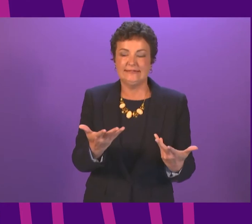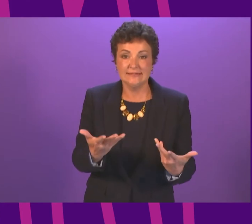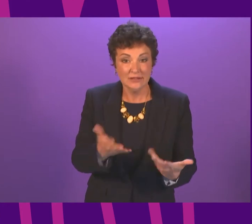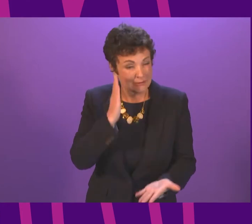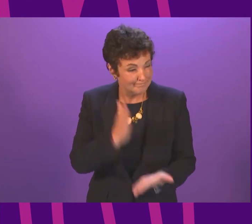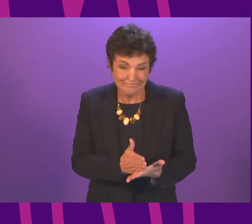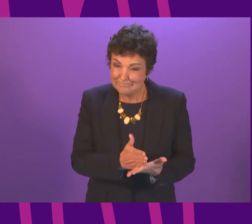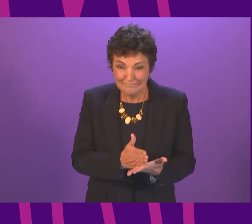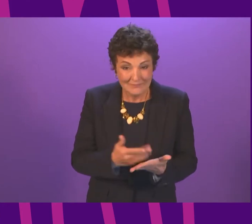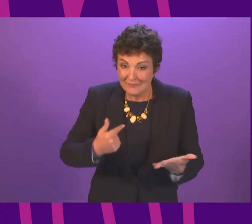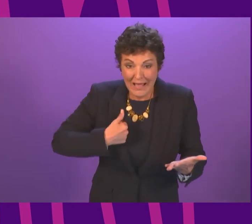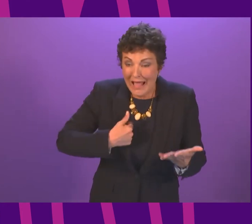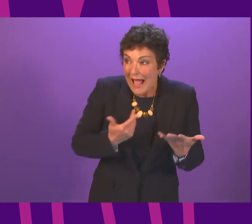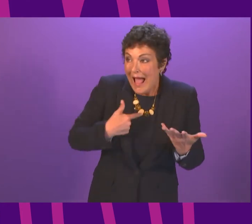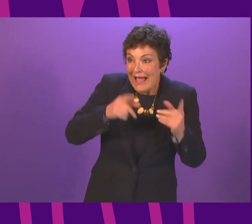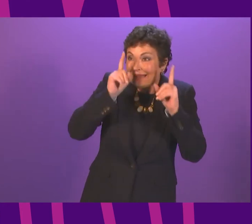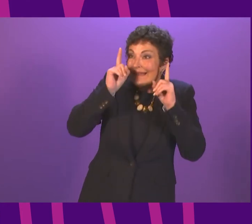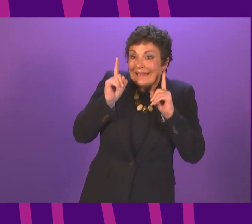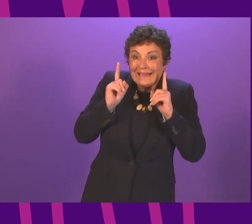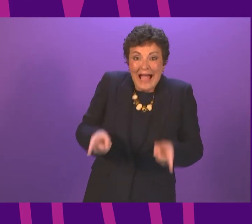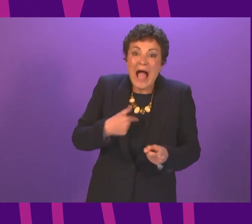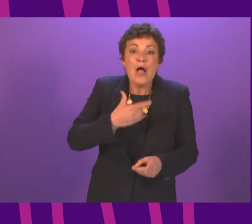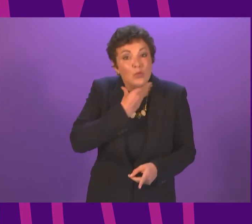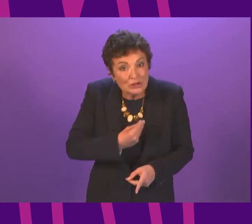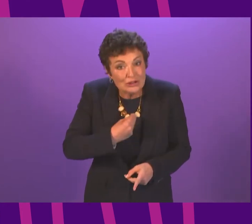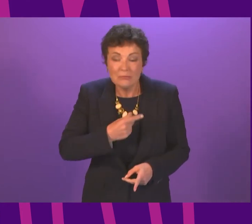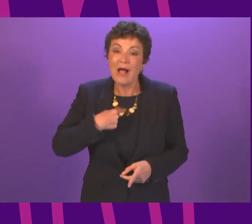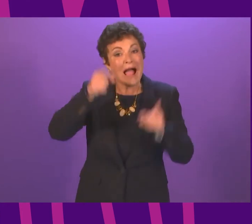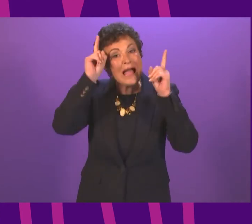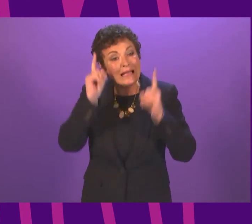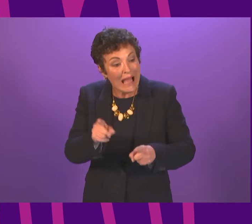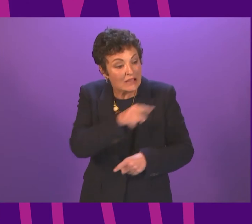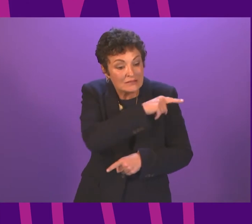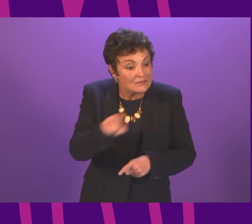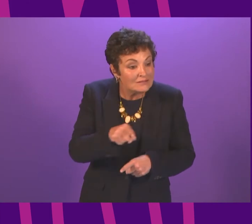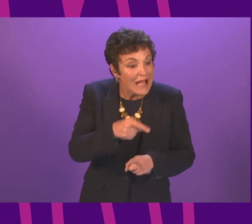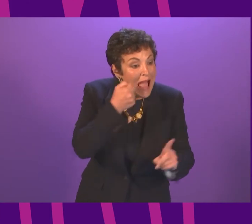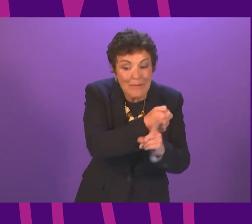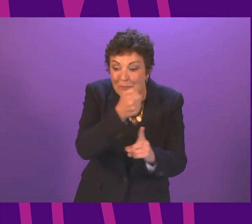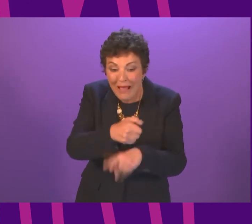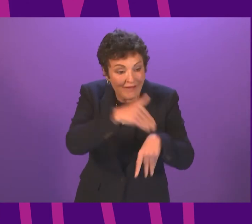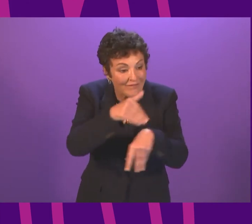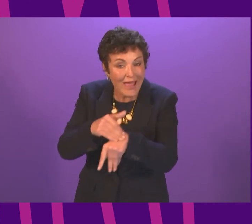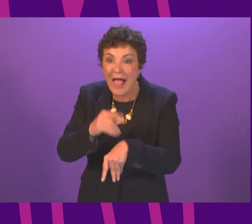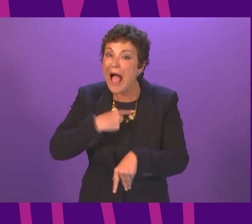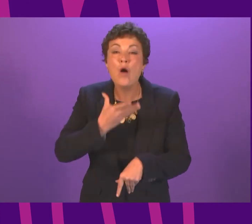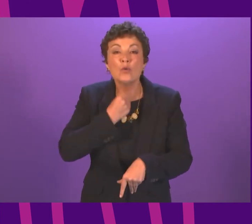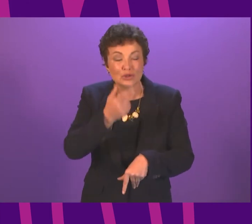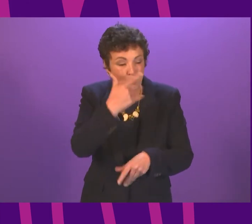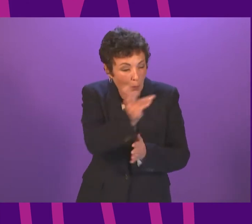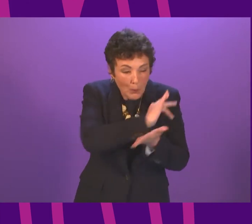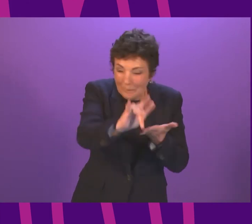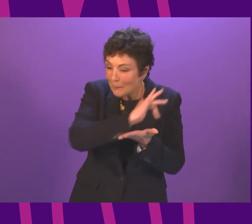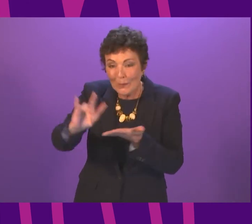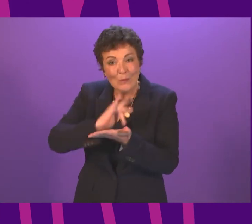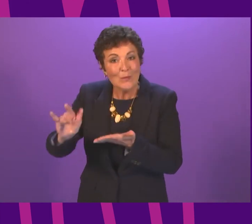best will in the world, I cannot take away all of the impacts of a virus of this nature. But we work as hard as we can and we work as